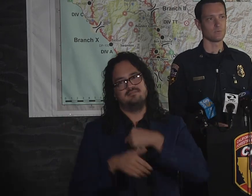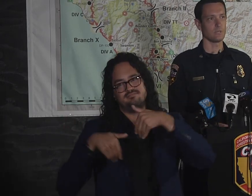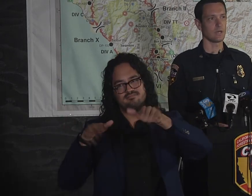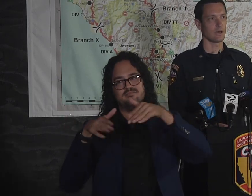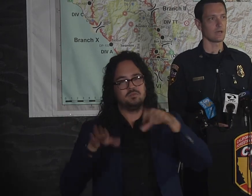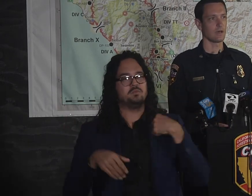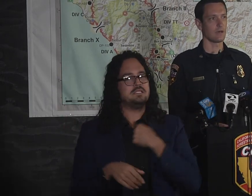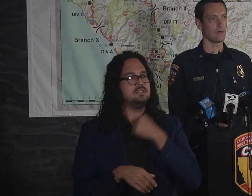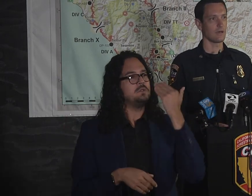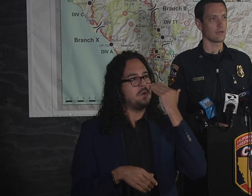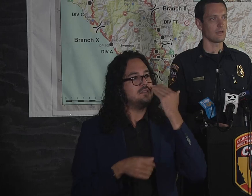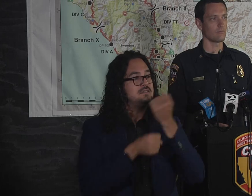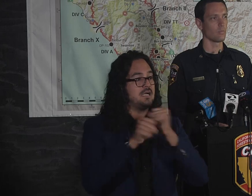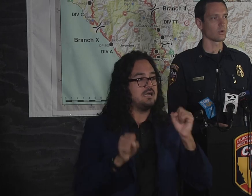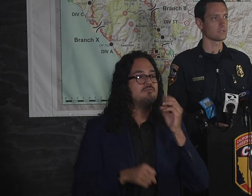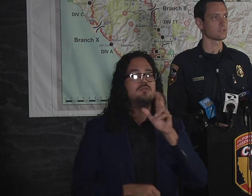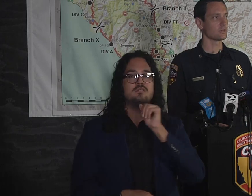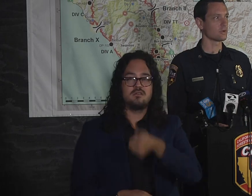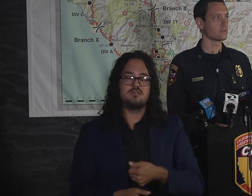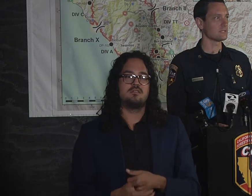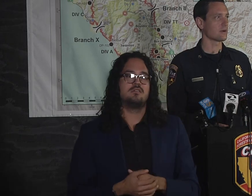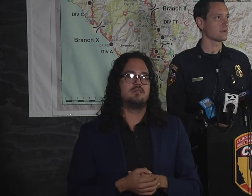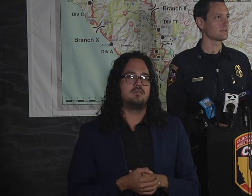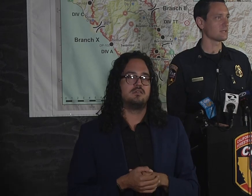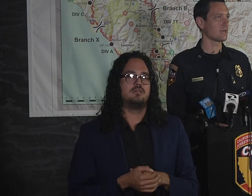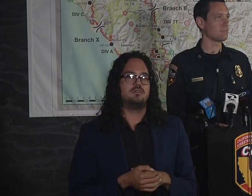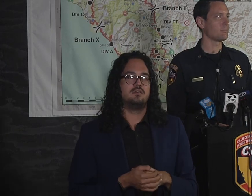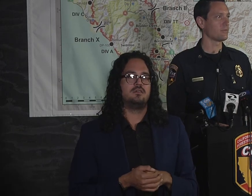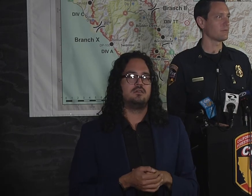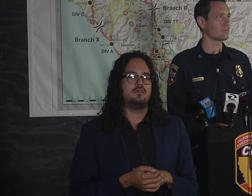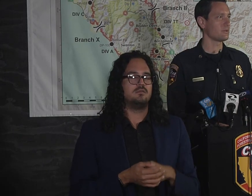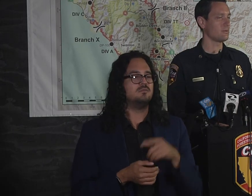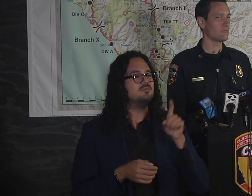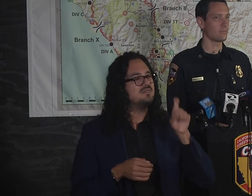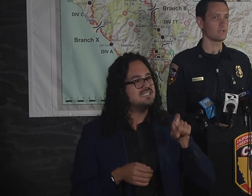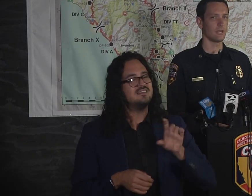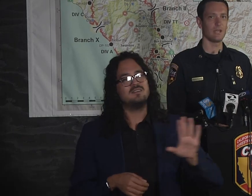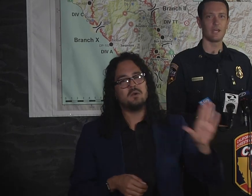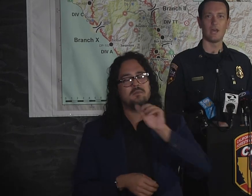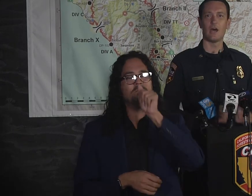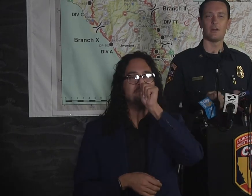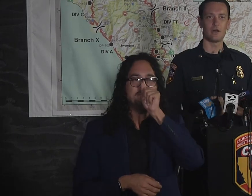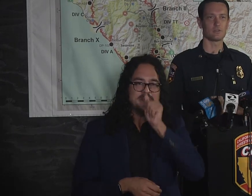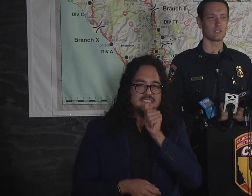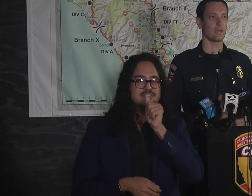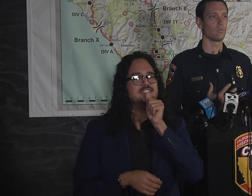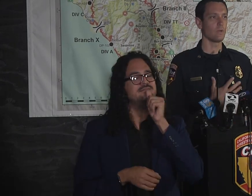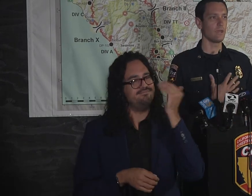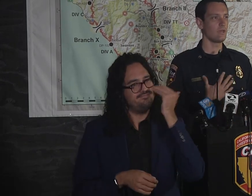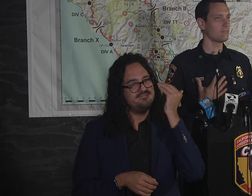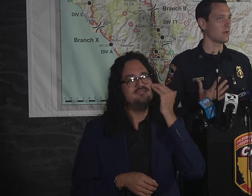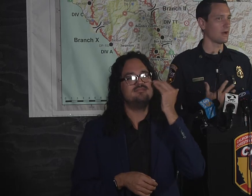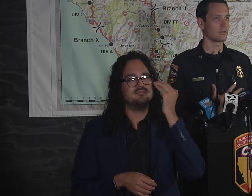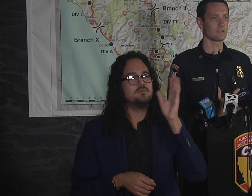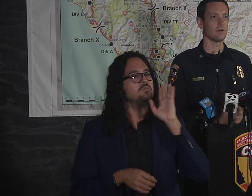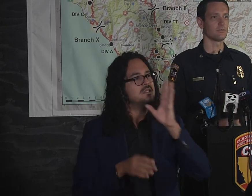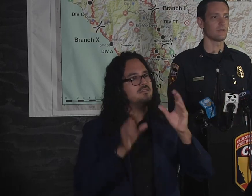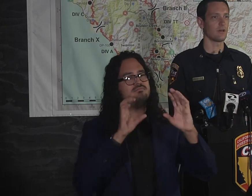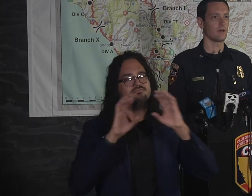as we kind of work to secure these areas and get people the information they need. Understand we